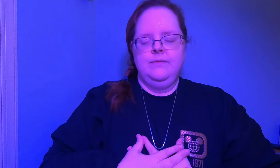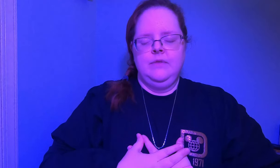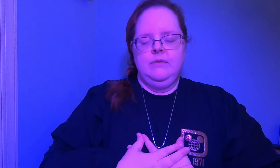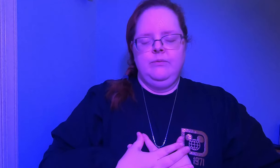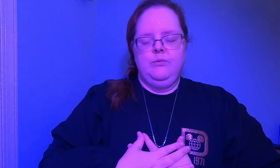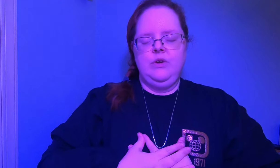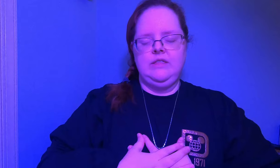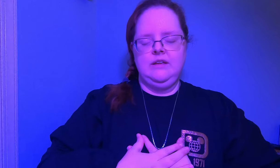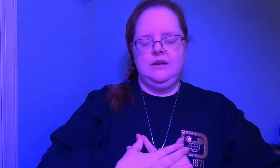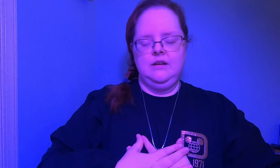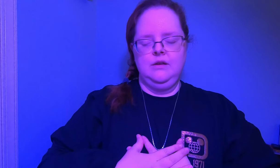breathe in